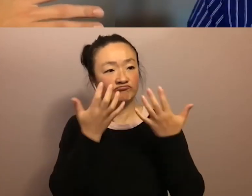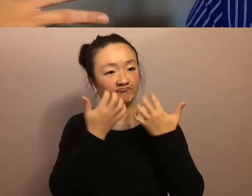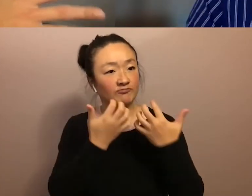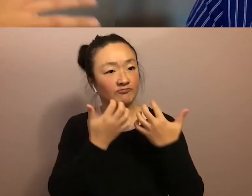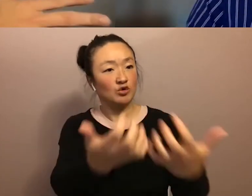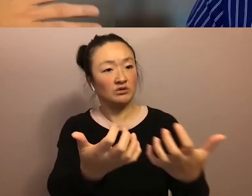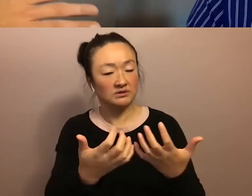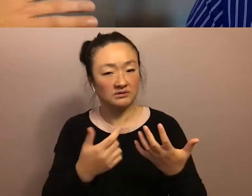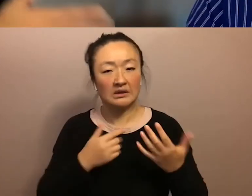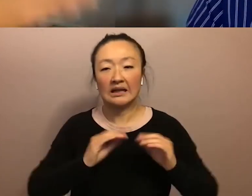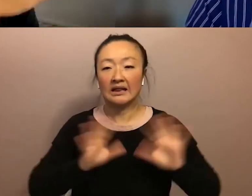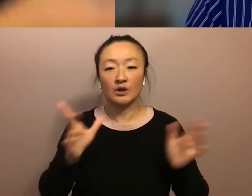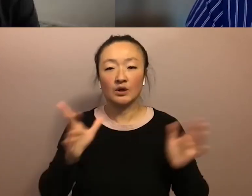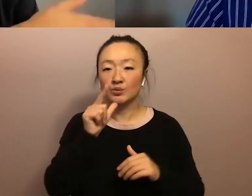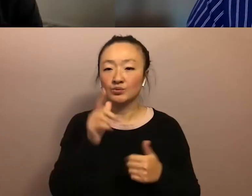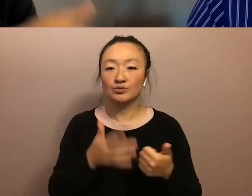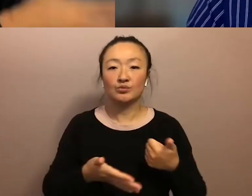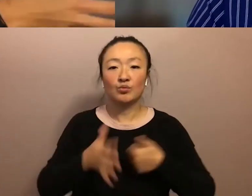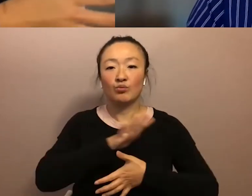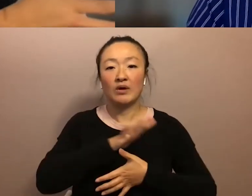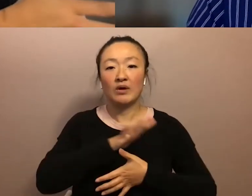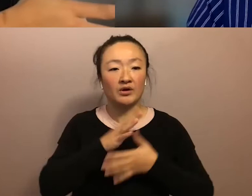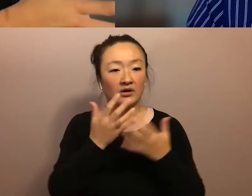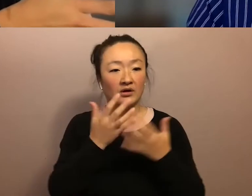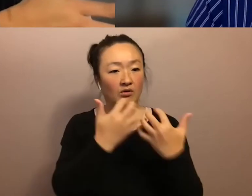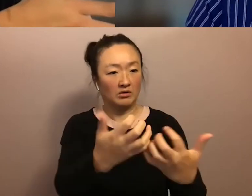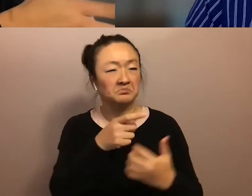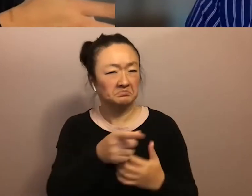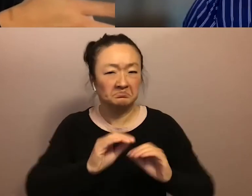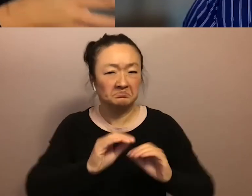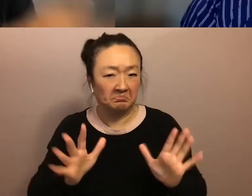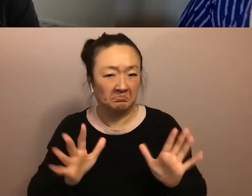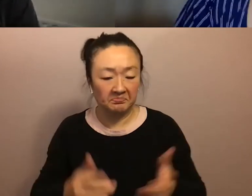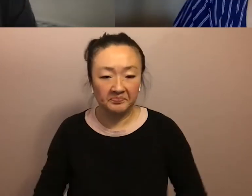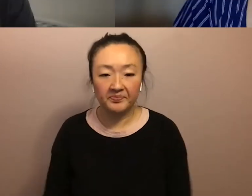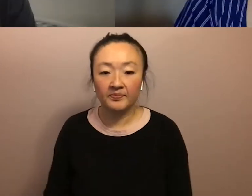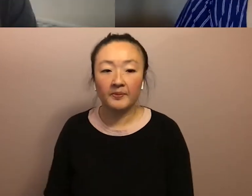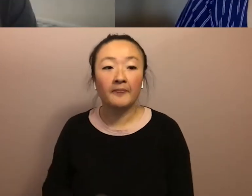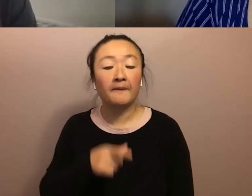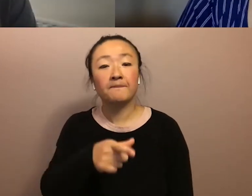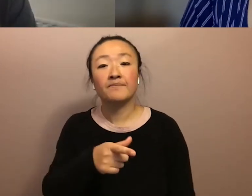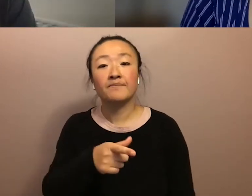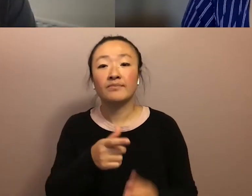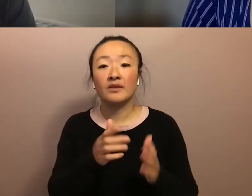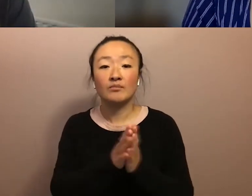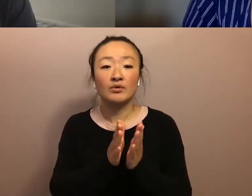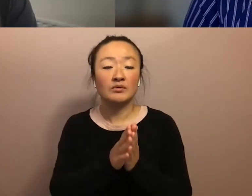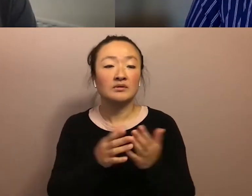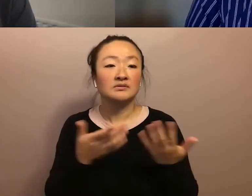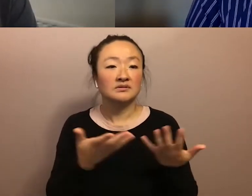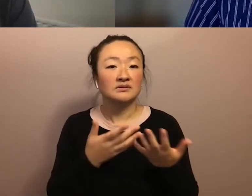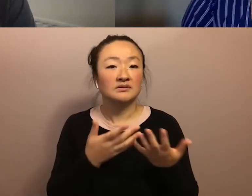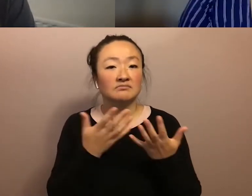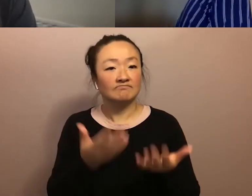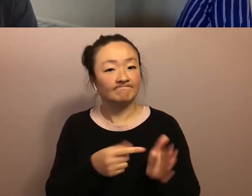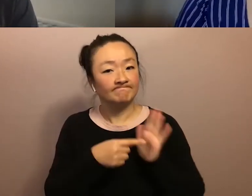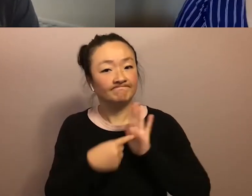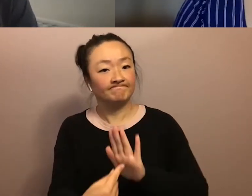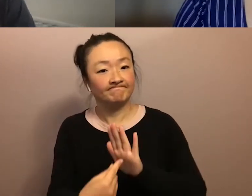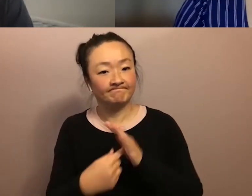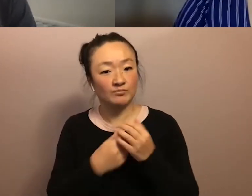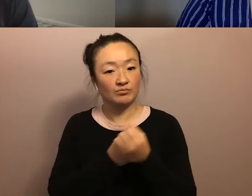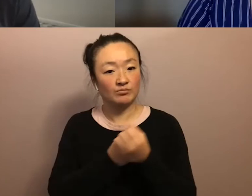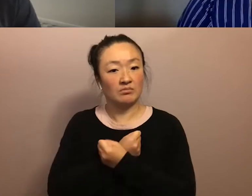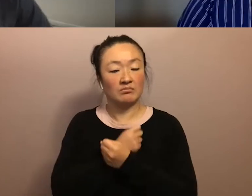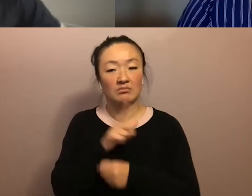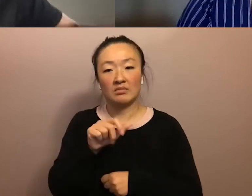my primary audience was. This book was, is a, is a gesture of love to my lahui. Um, and when I say that, I don't